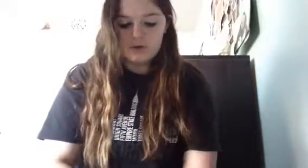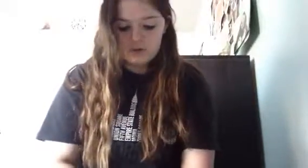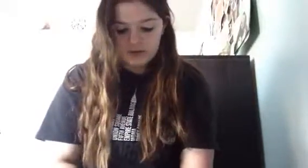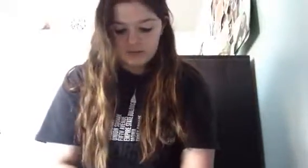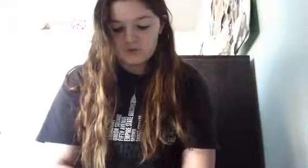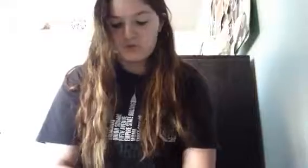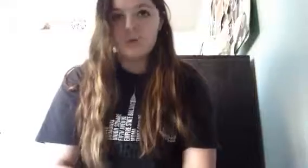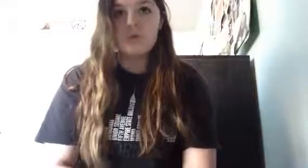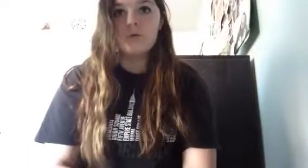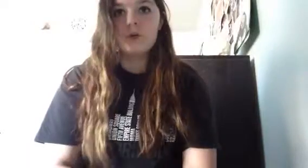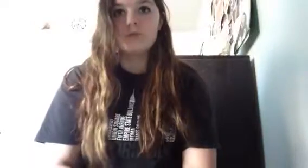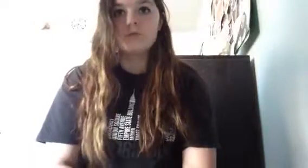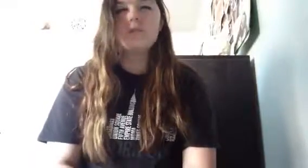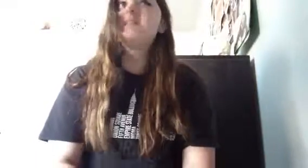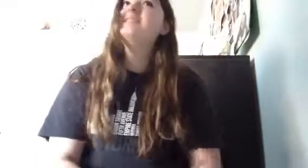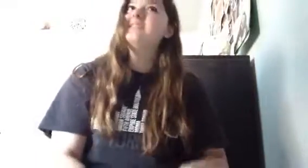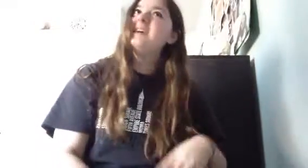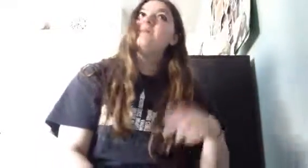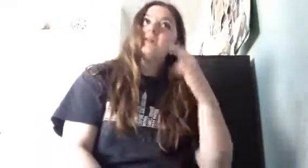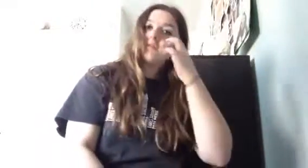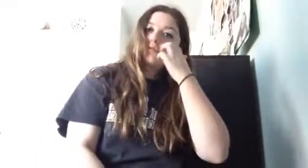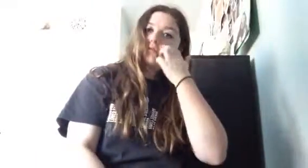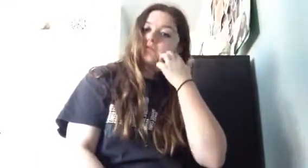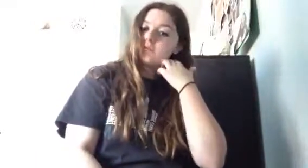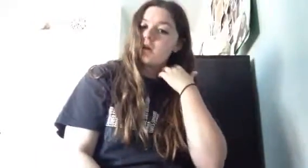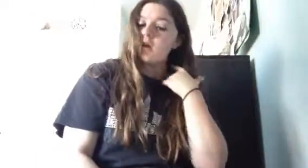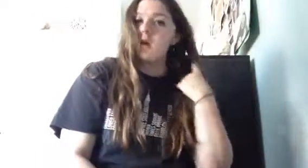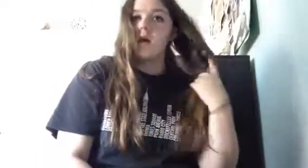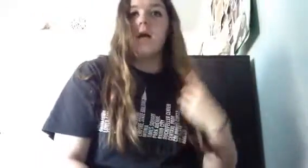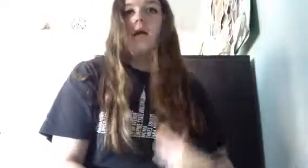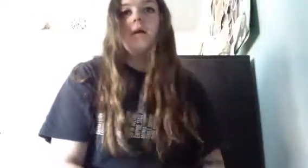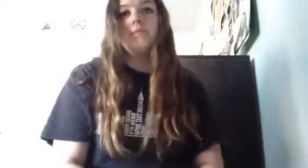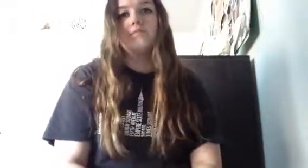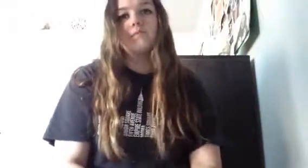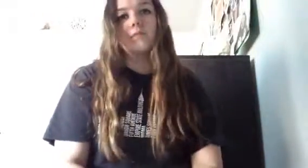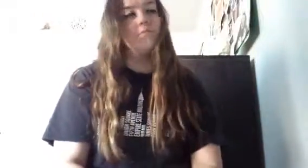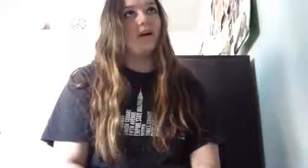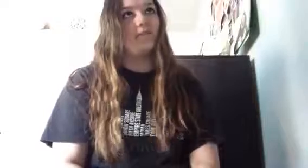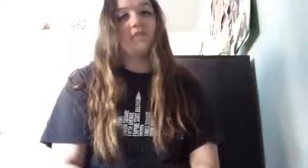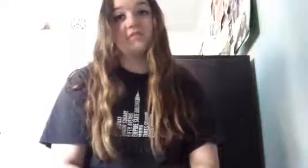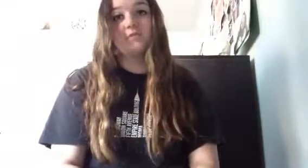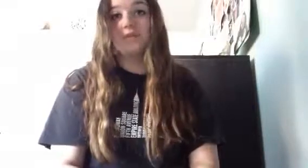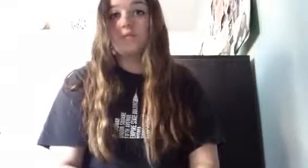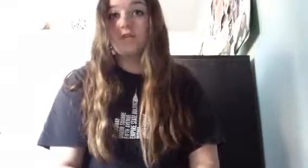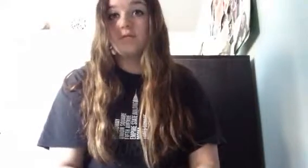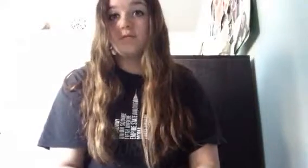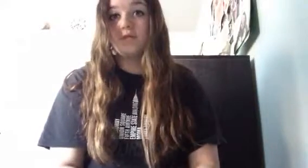we're going up this road like this really steep hill and by the way this is like a really really